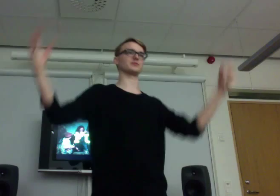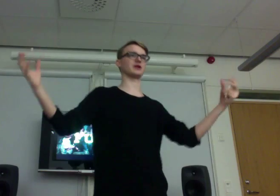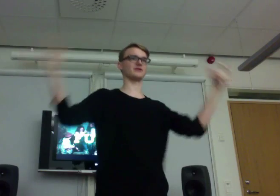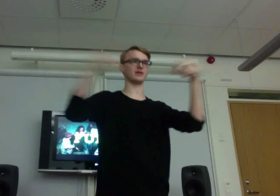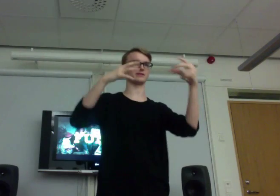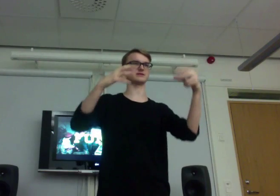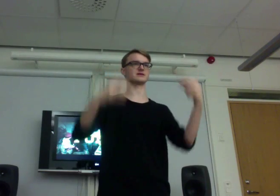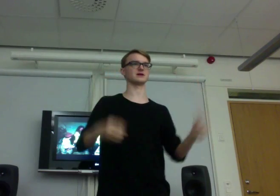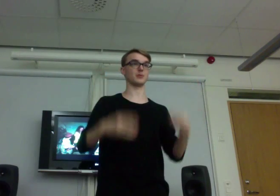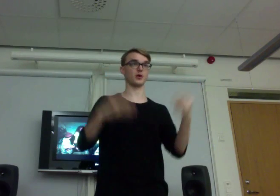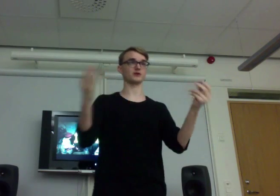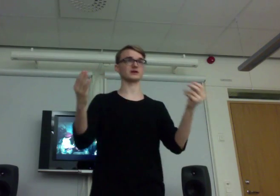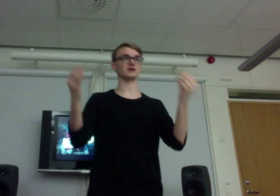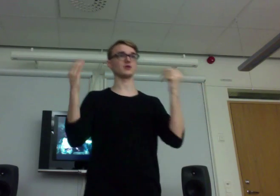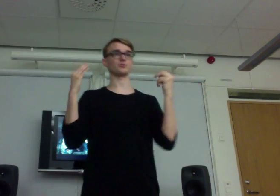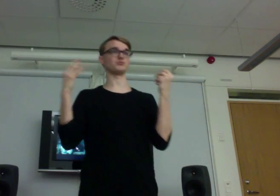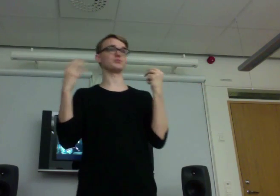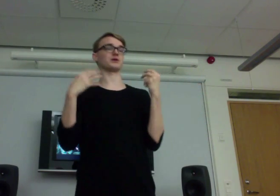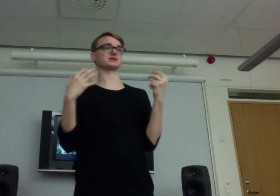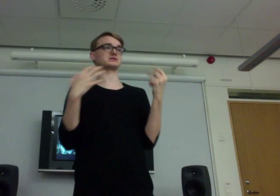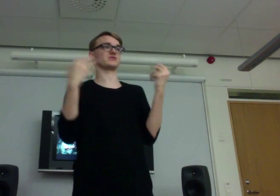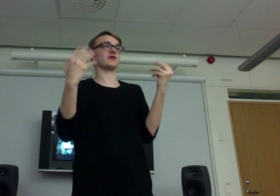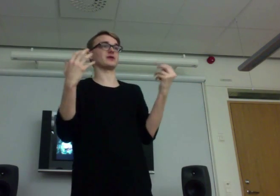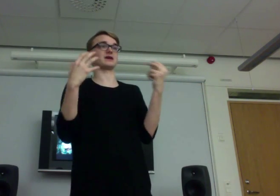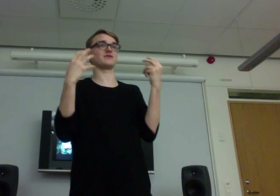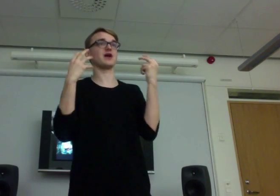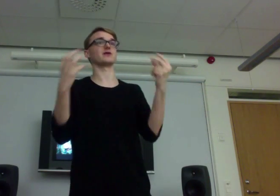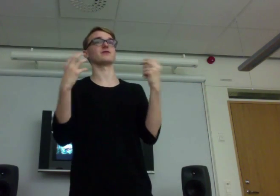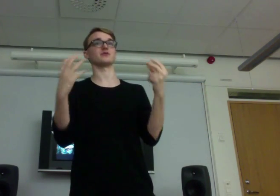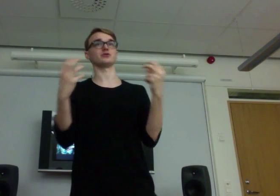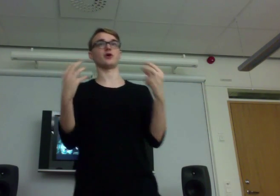event, a party. But it's very, like, very, very dark.